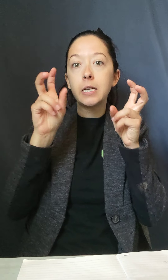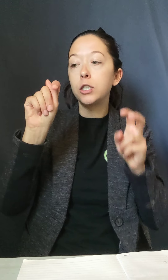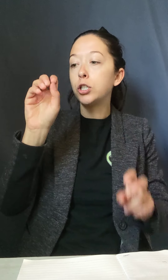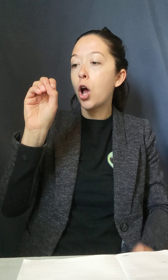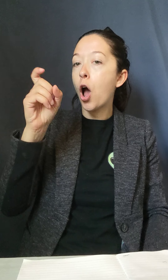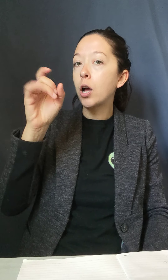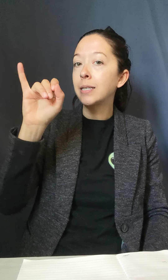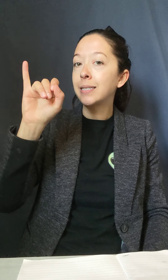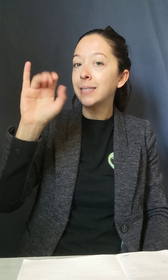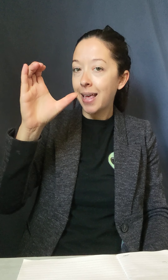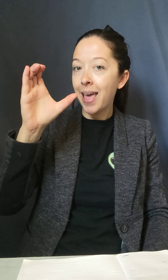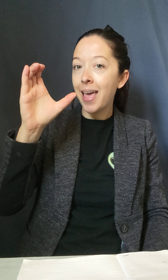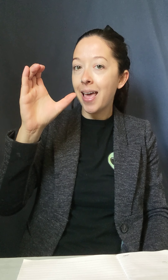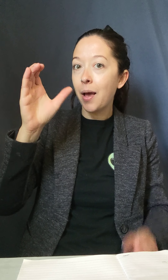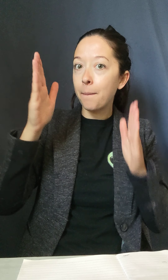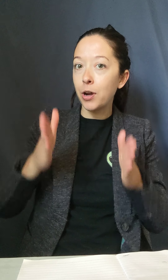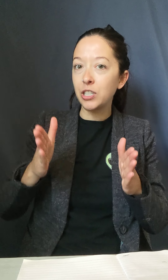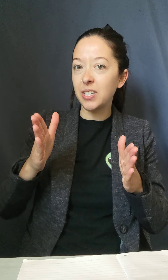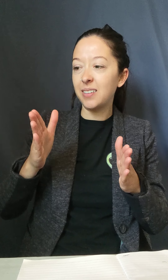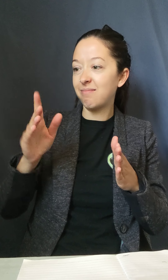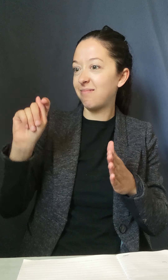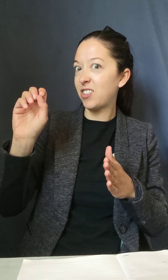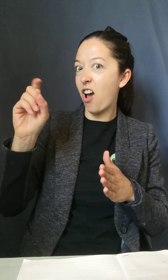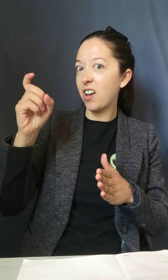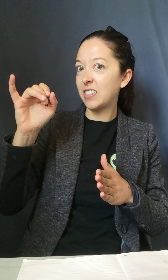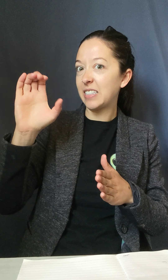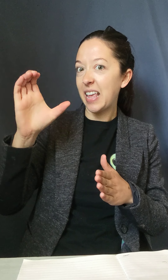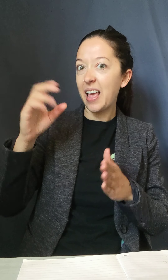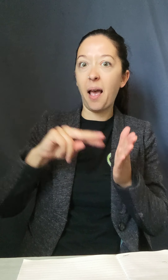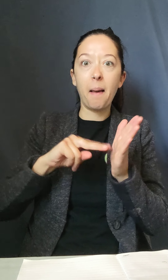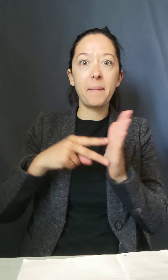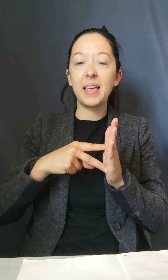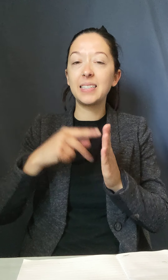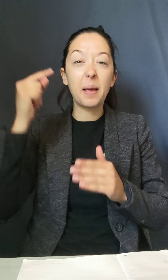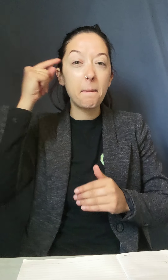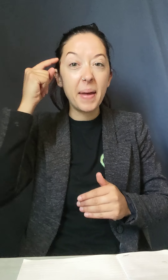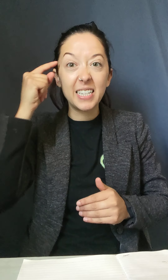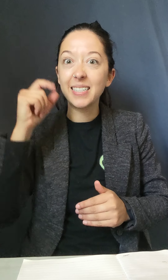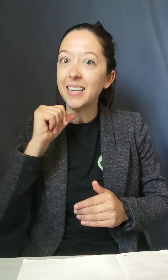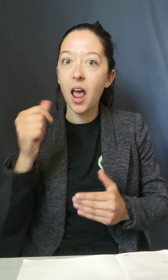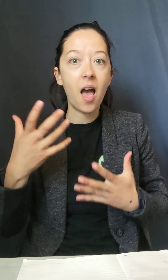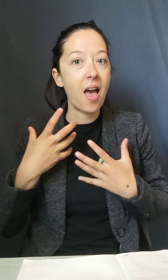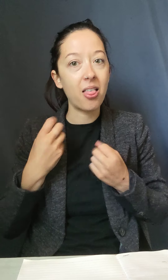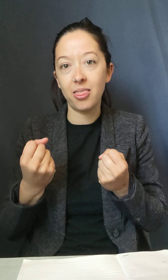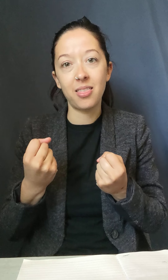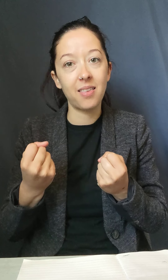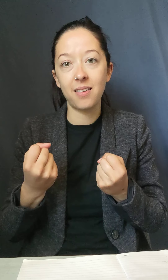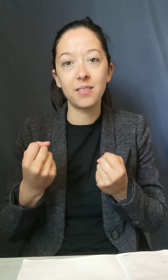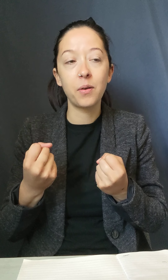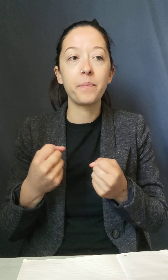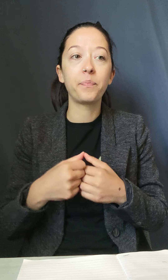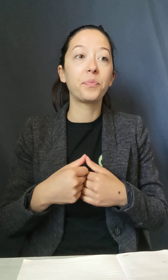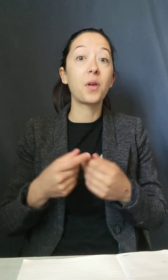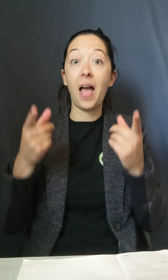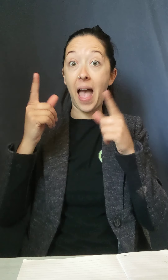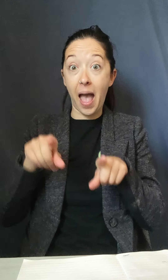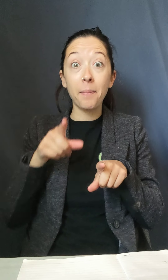in the moment and you got sucked into their agenda. Like whatever it was they were trying to emotionally manipulate you about,